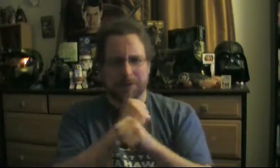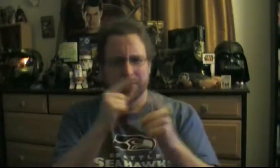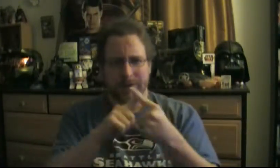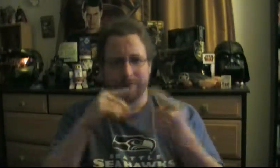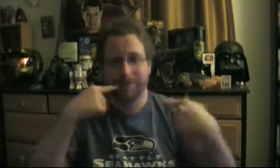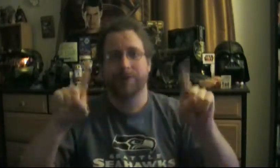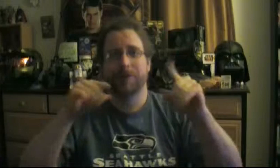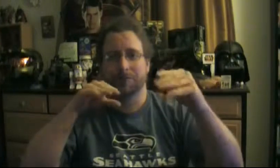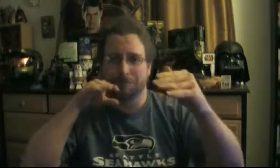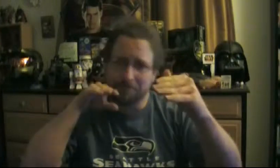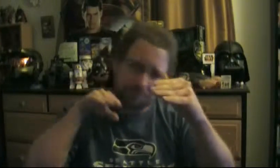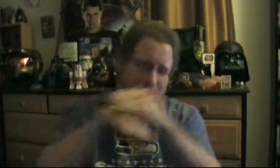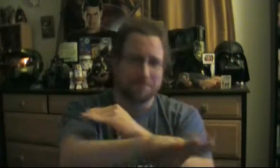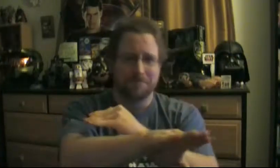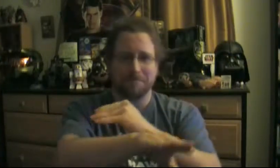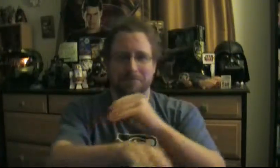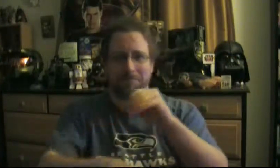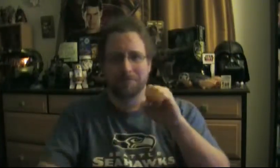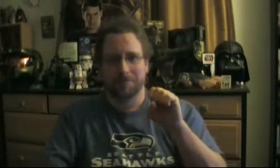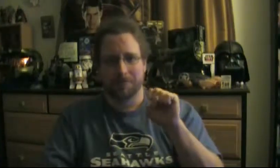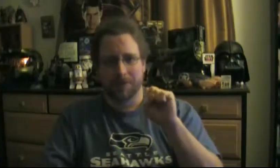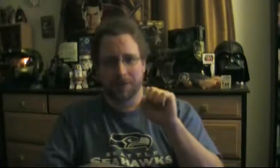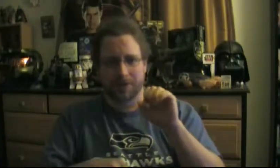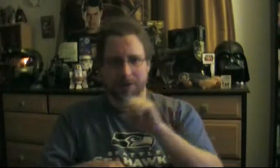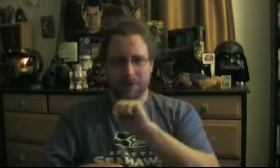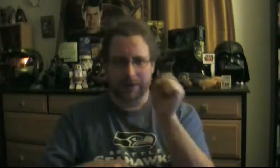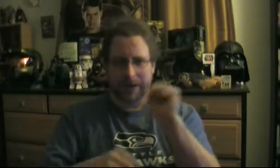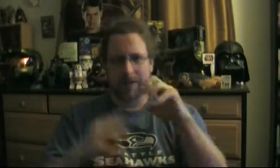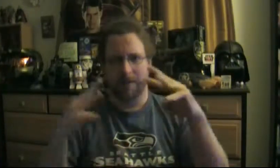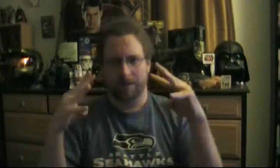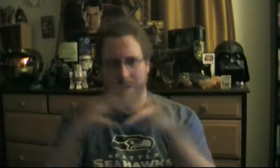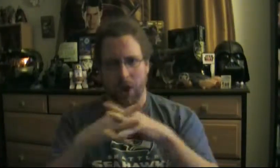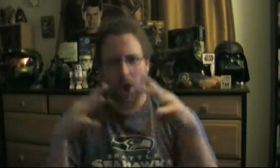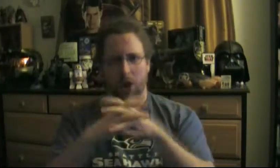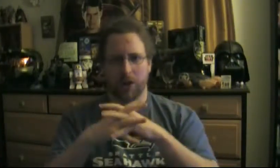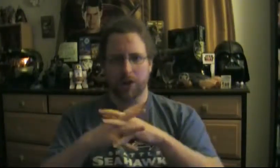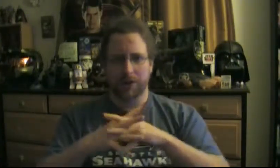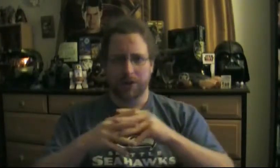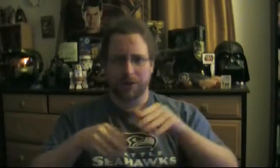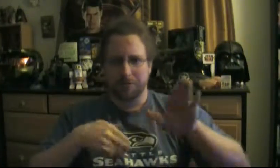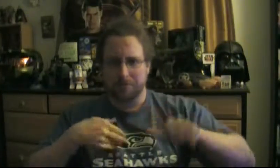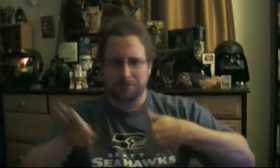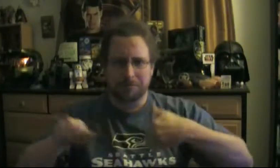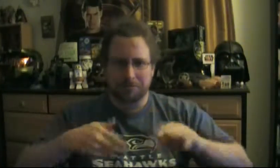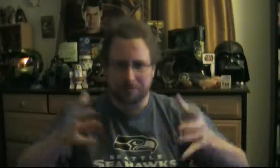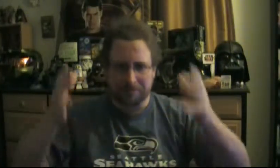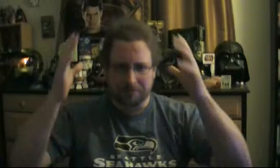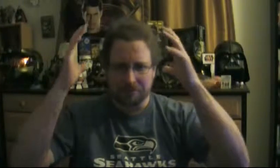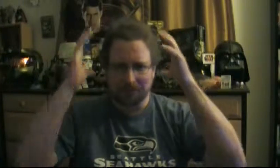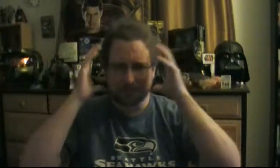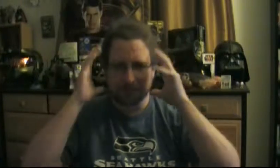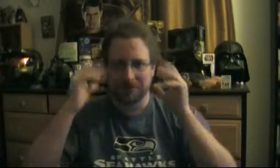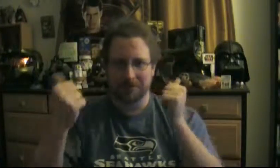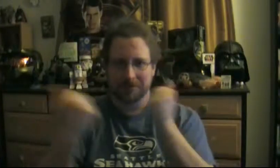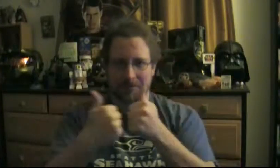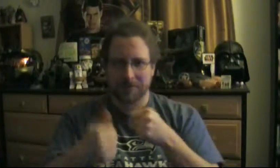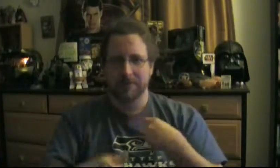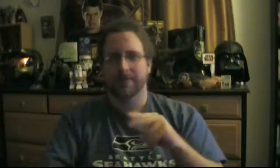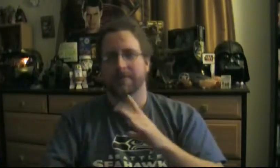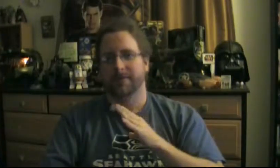We're going to stop. We're going to be 15-13. You're saying you have to get 18-season networks with a data frame, and unlimited copy tests for as low